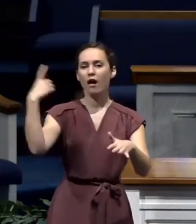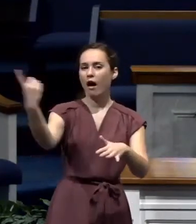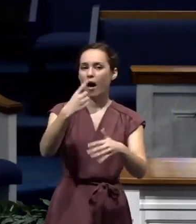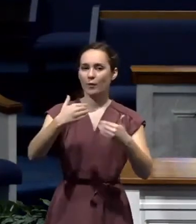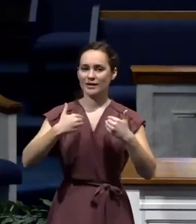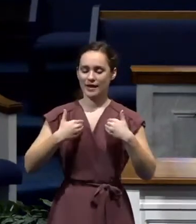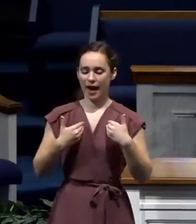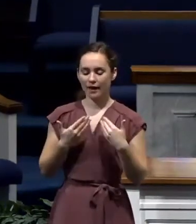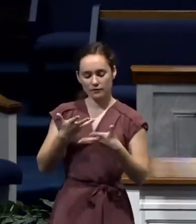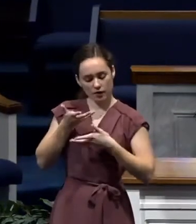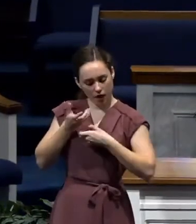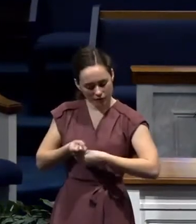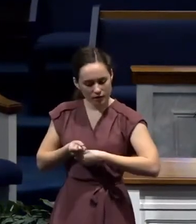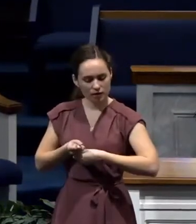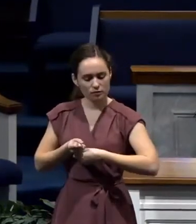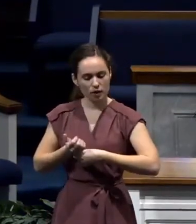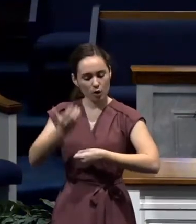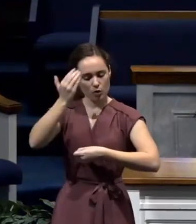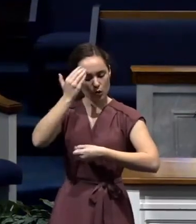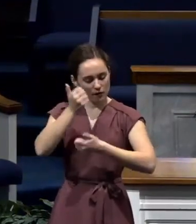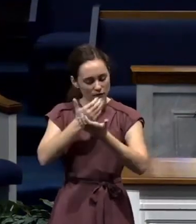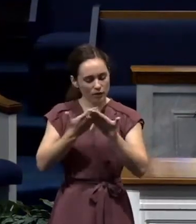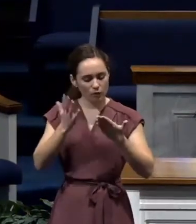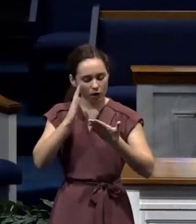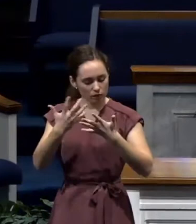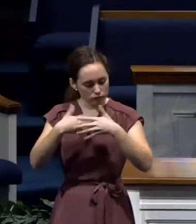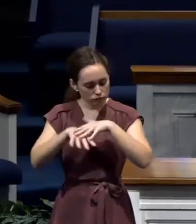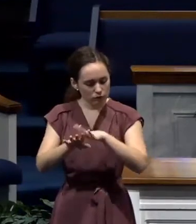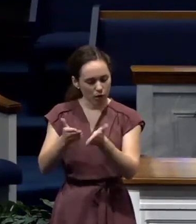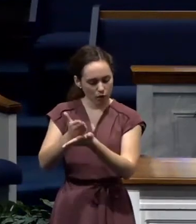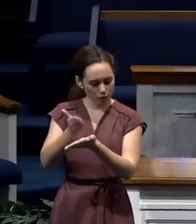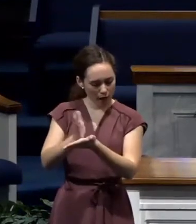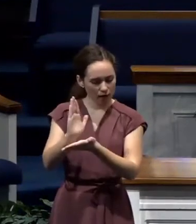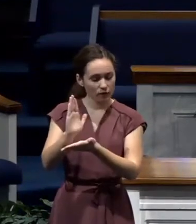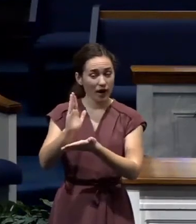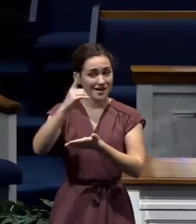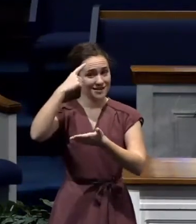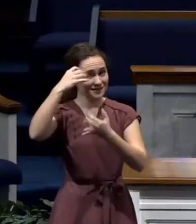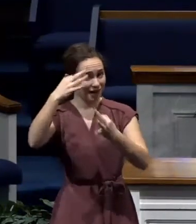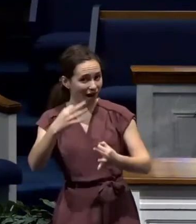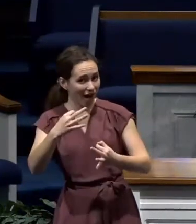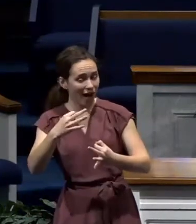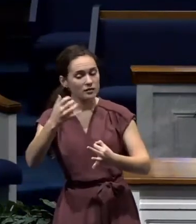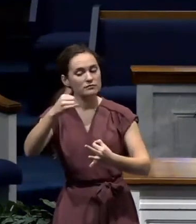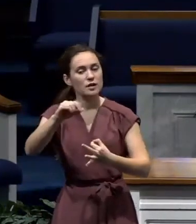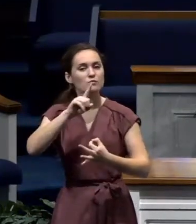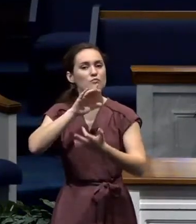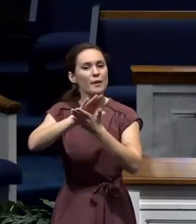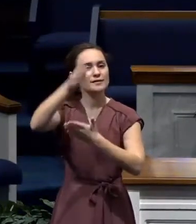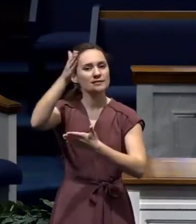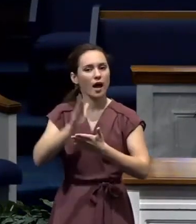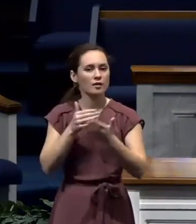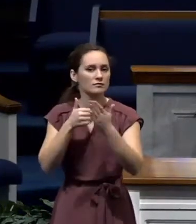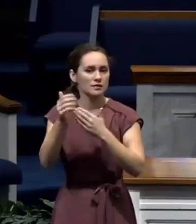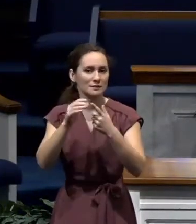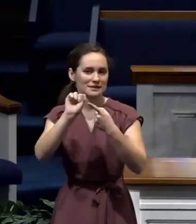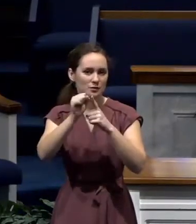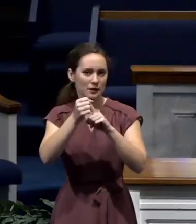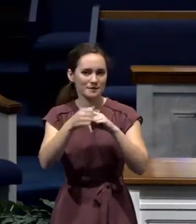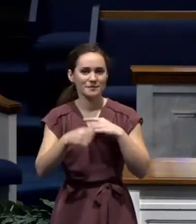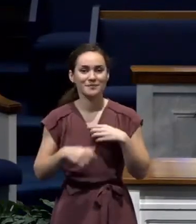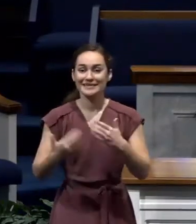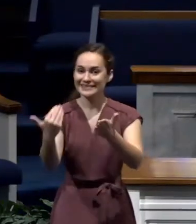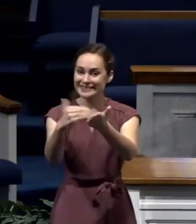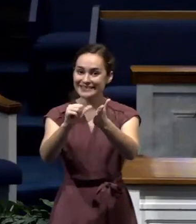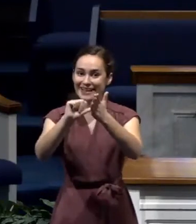is going to be all right and the determined choice to praise God in every situation. Let me just say that one more time because